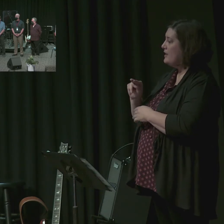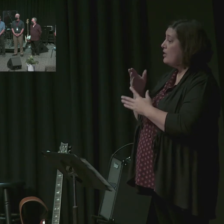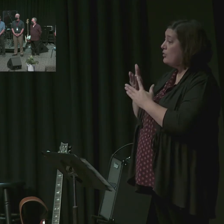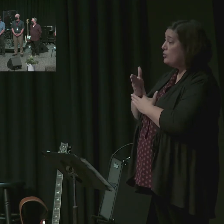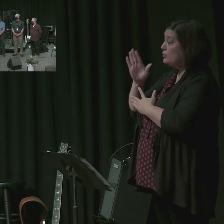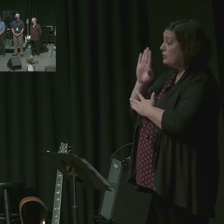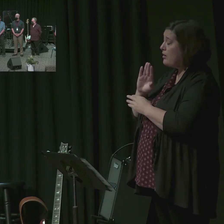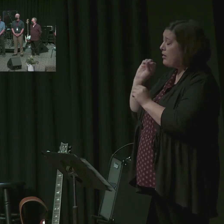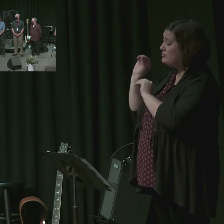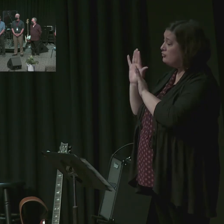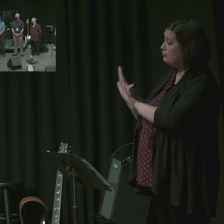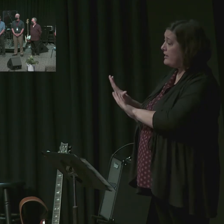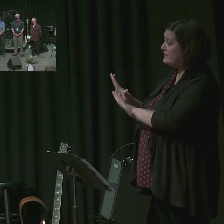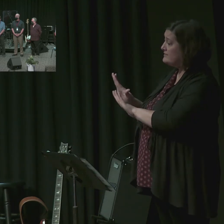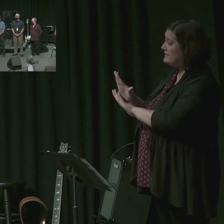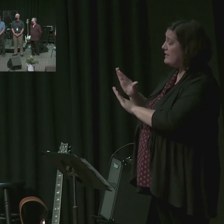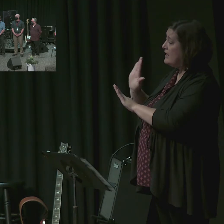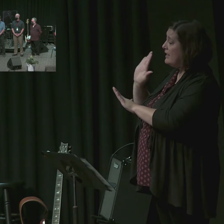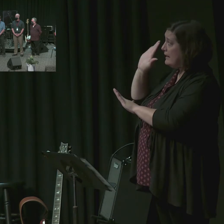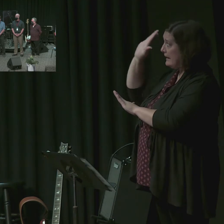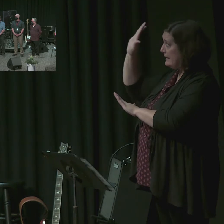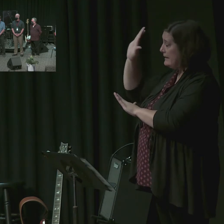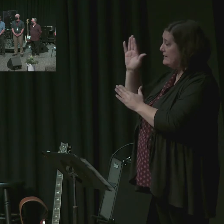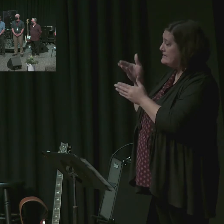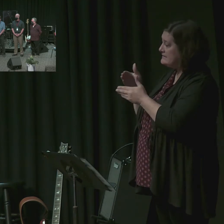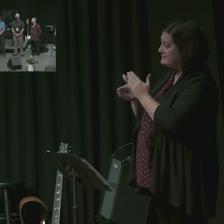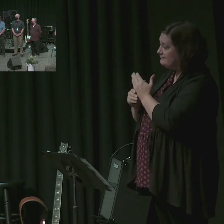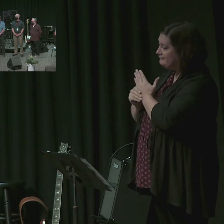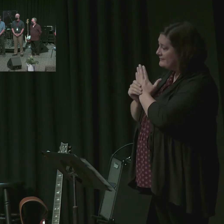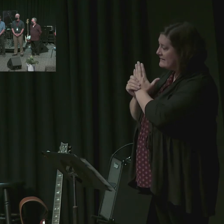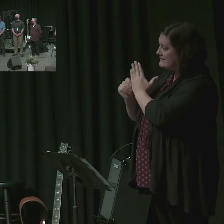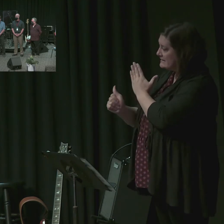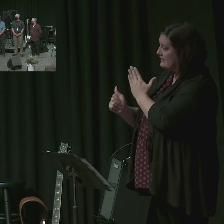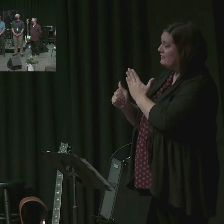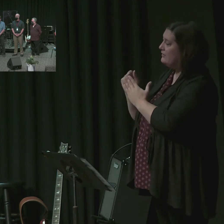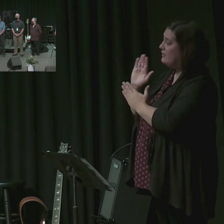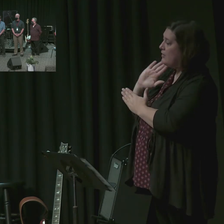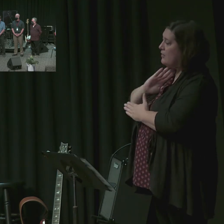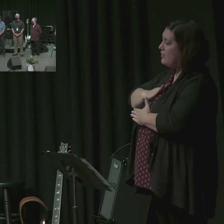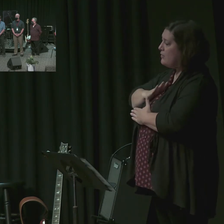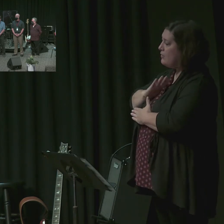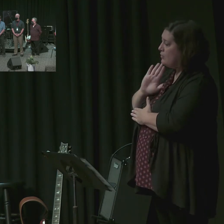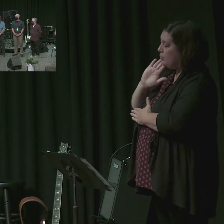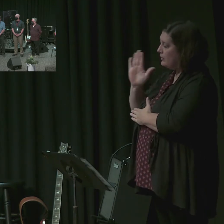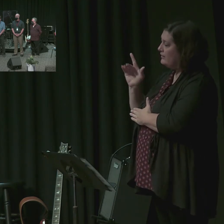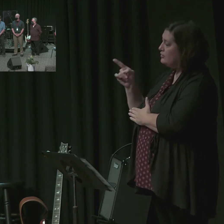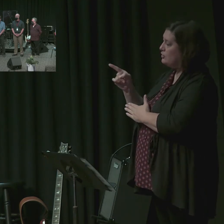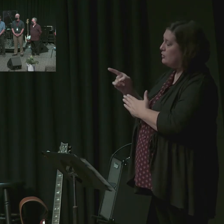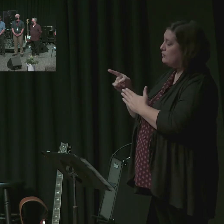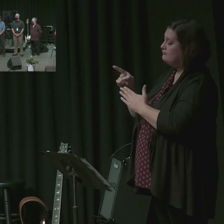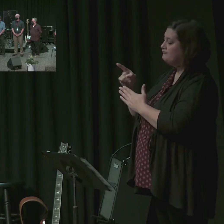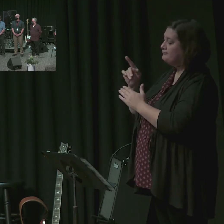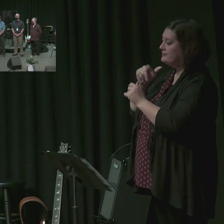John, by God's grace and enabling, do you commit to faithfully serve as an elder here at Clear Creek Chapel?